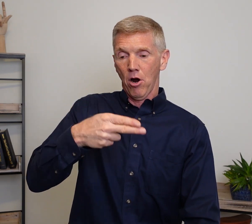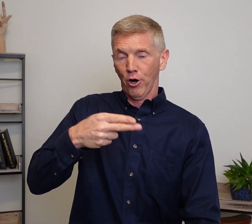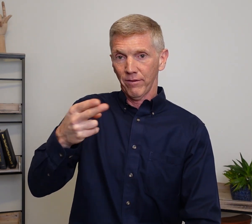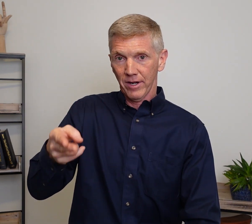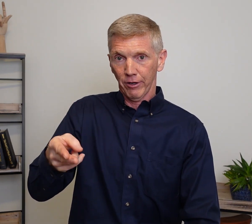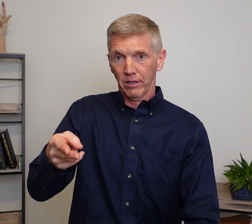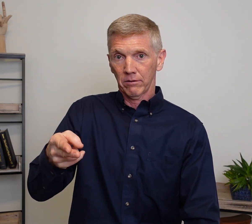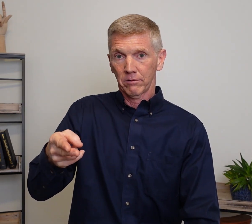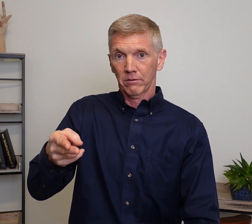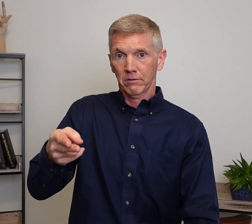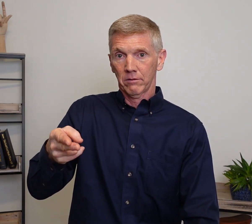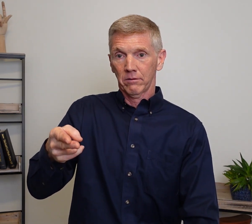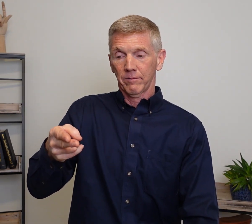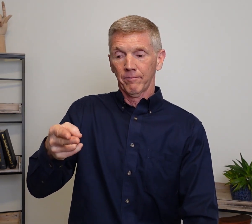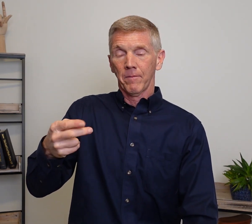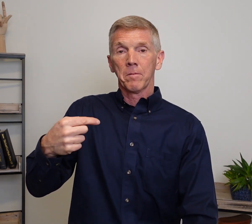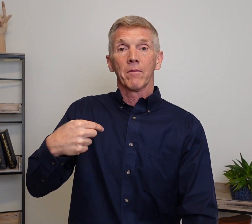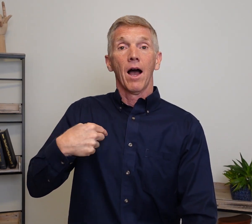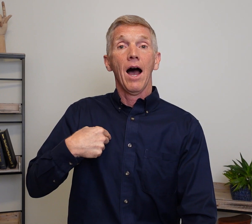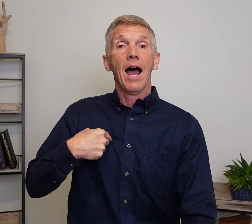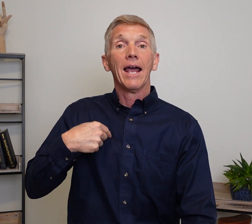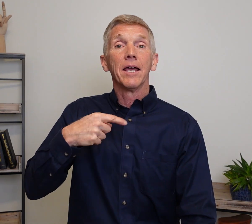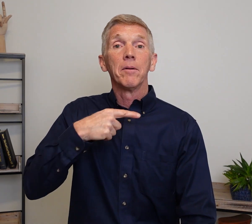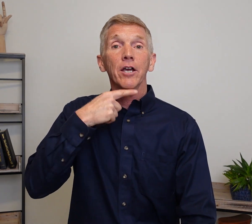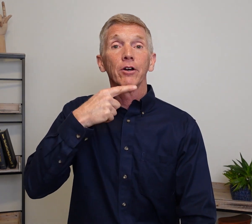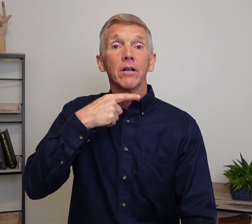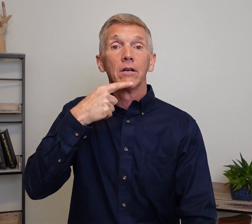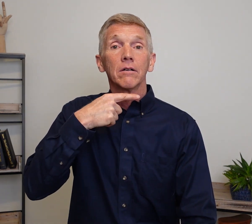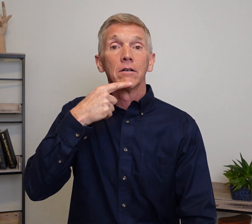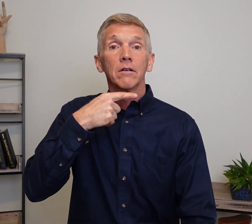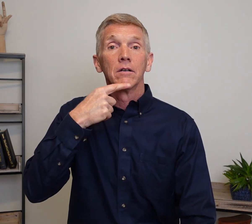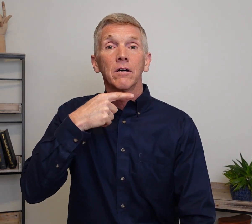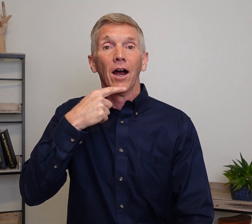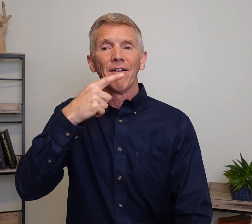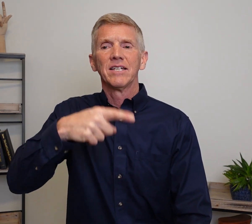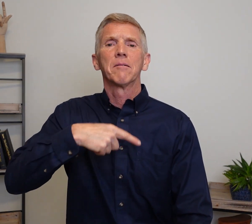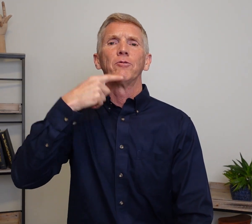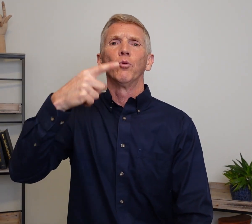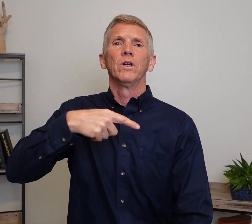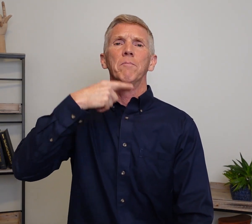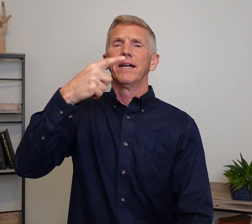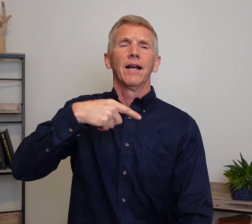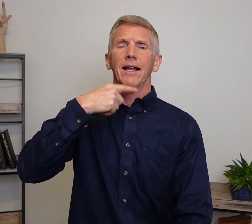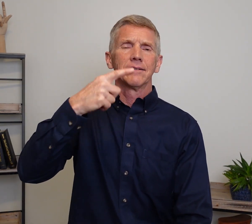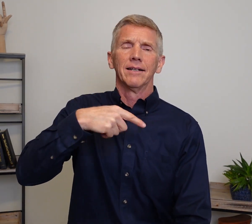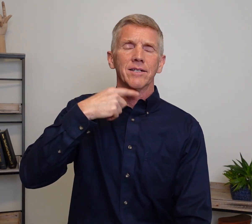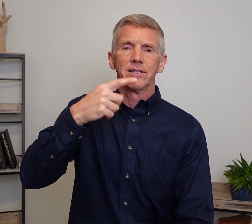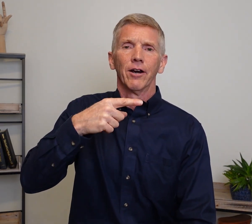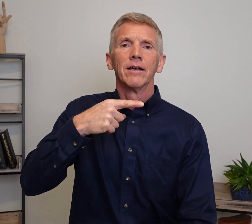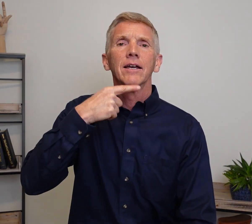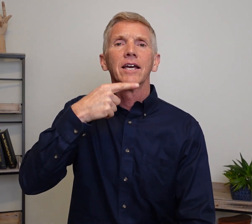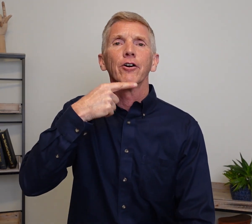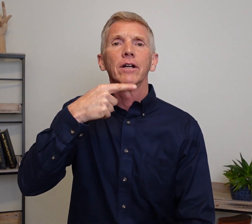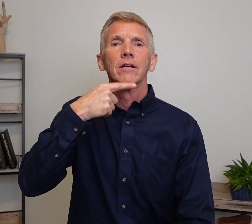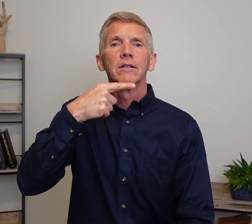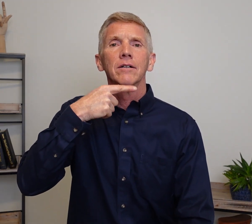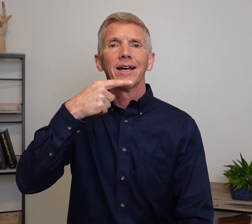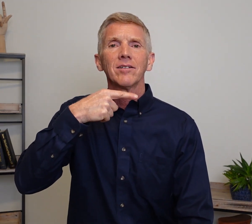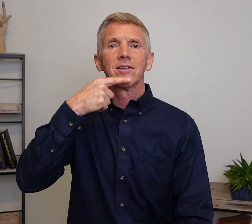hard of hearing. I am hearing. I've seen somebody do really big. That's not necessary. Hearing. Nice and